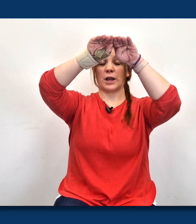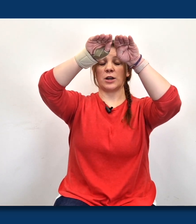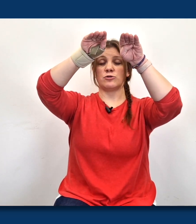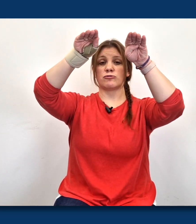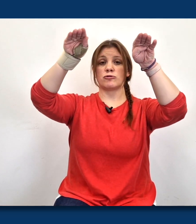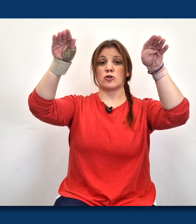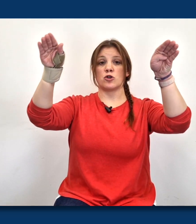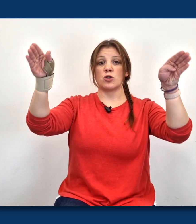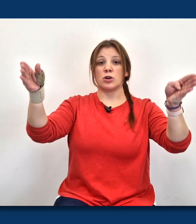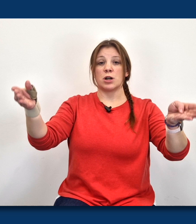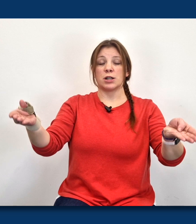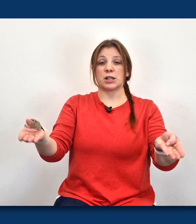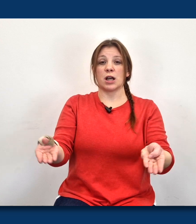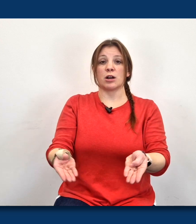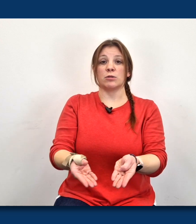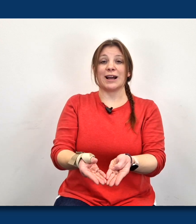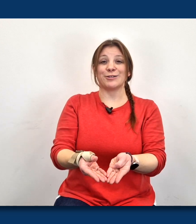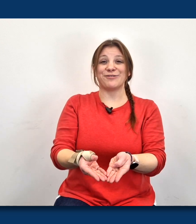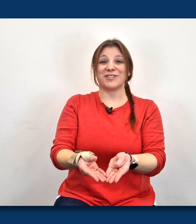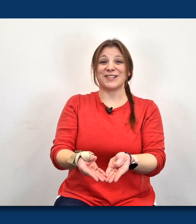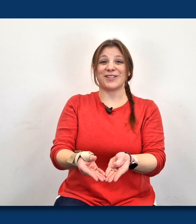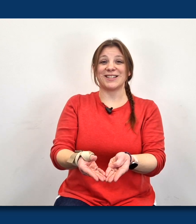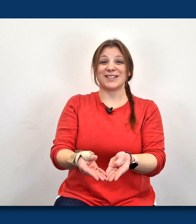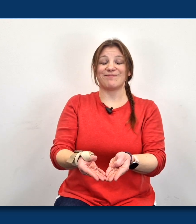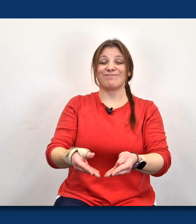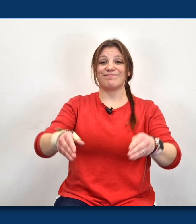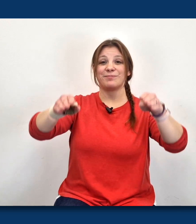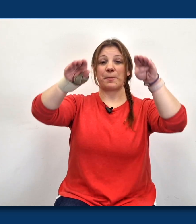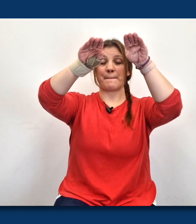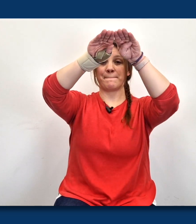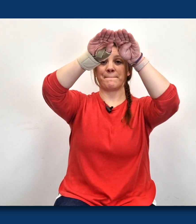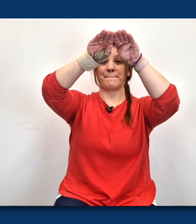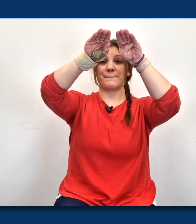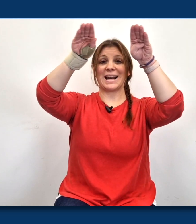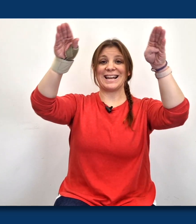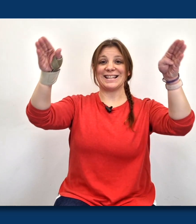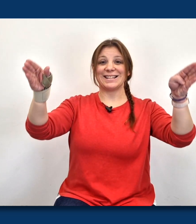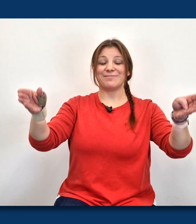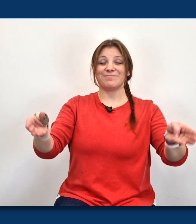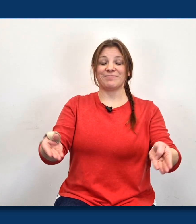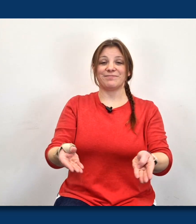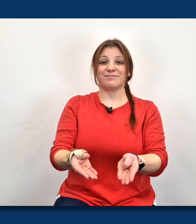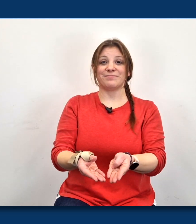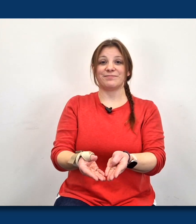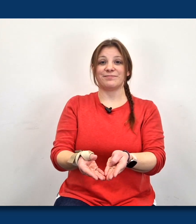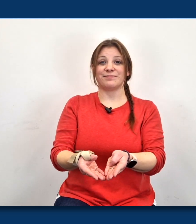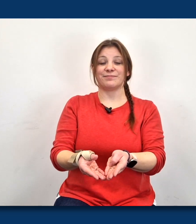we're going to draw a circle out in front of us. Planet.